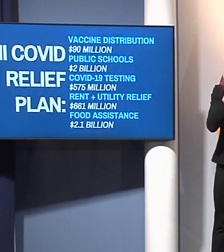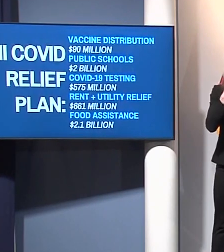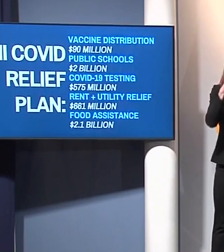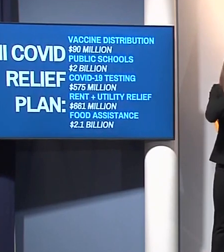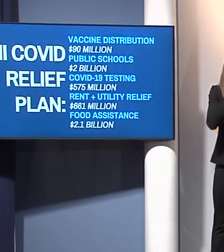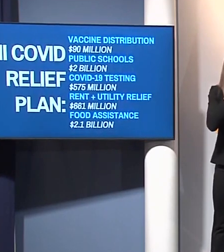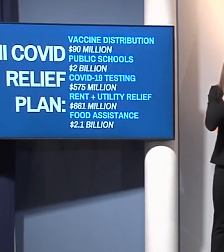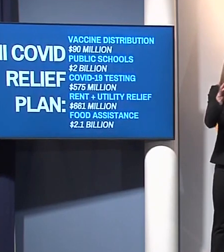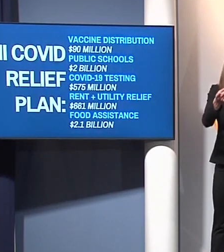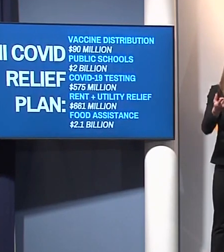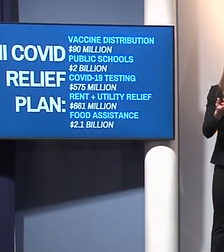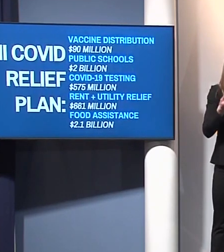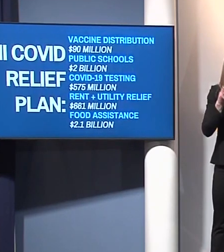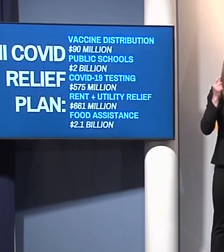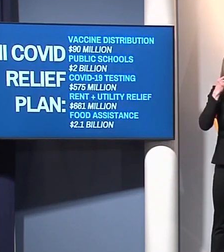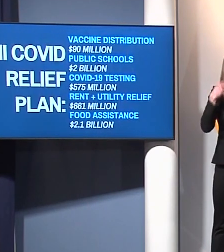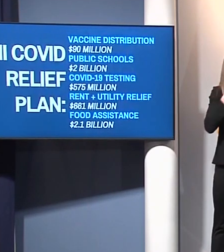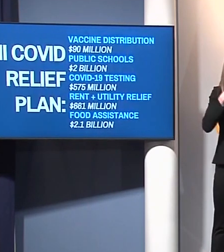that last part.